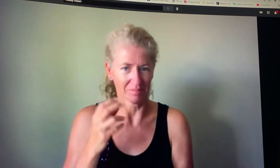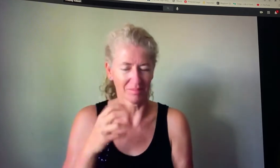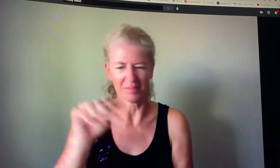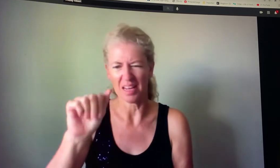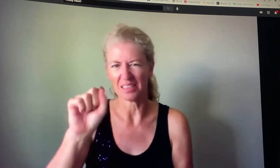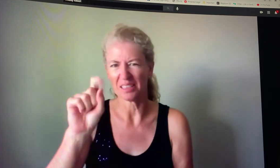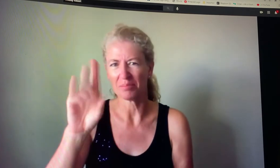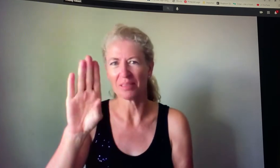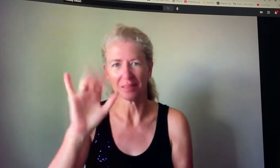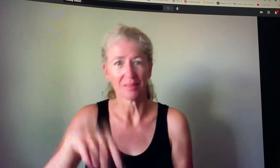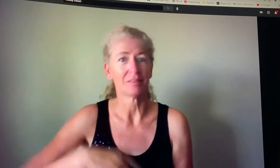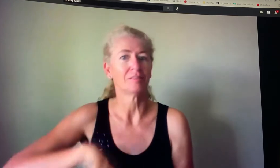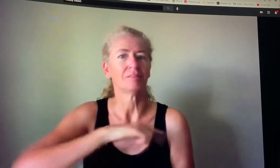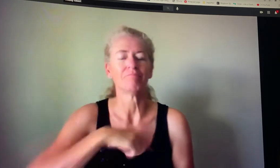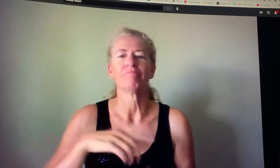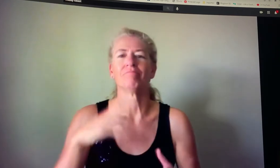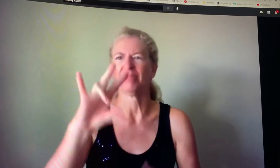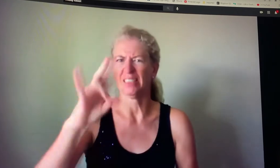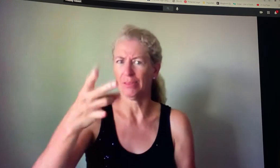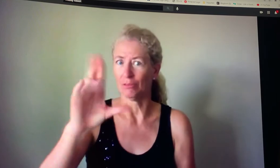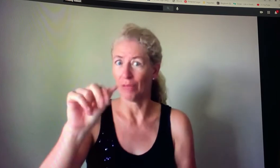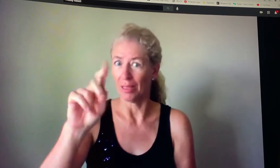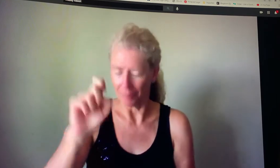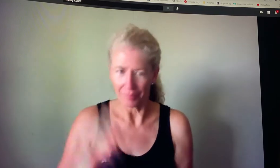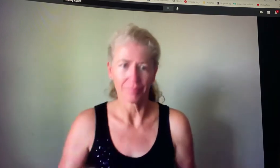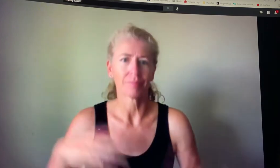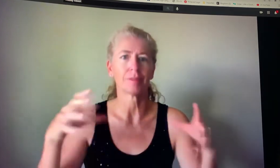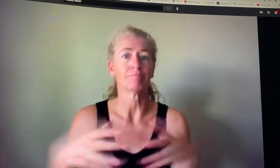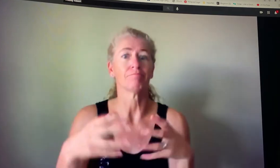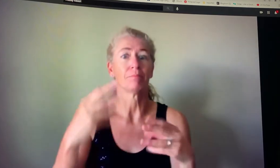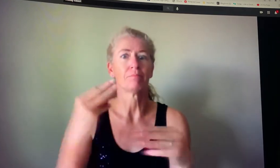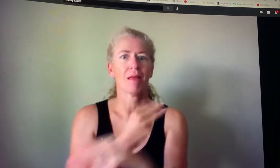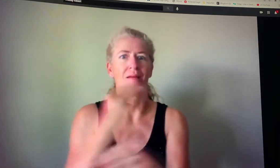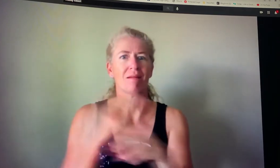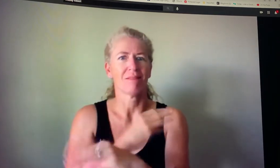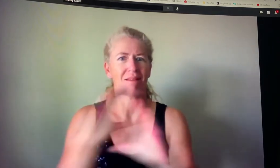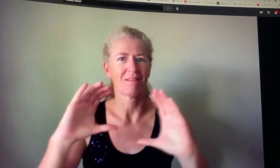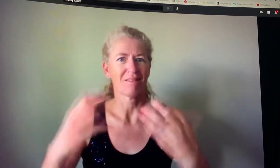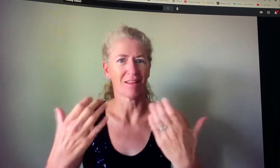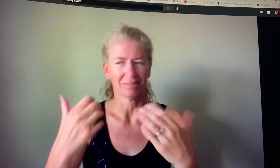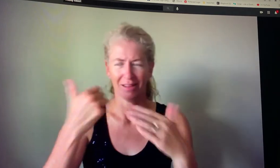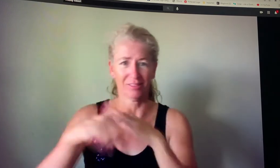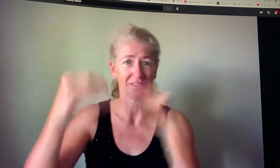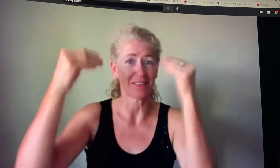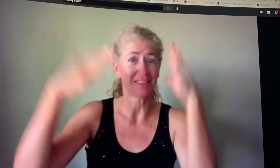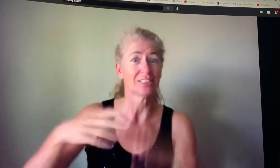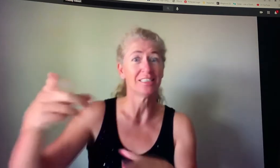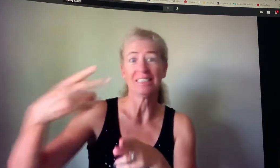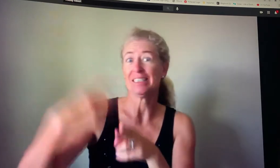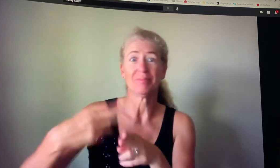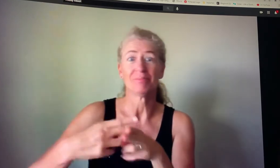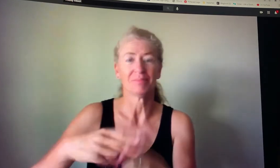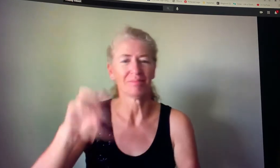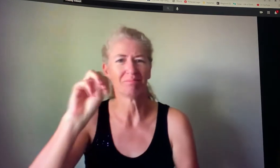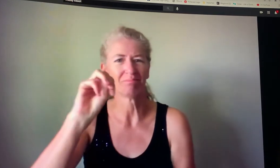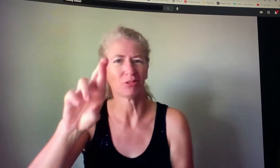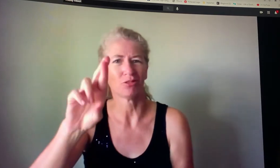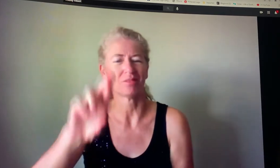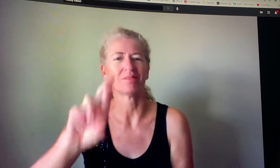the Arizona School for the Deaf and Blind and it was seventh grade and we were all together in a math class our teacher was